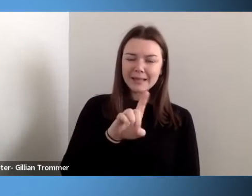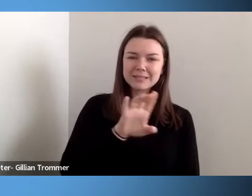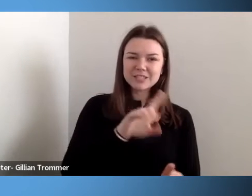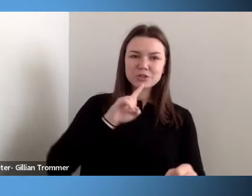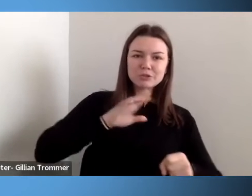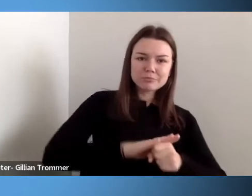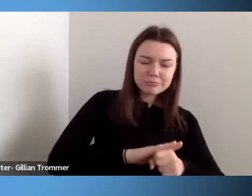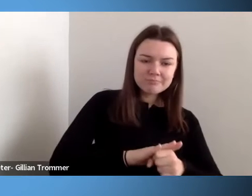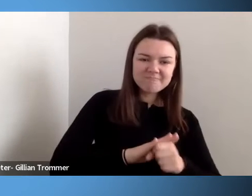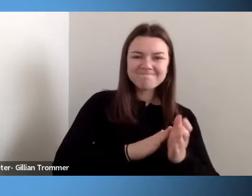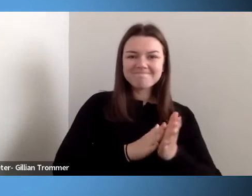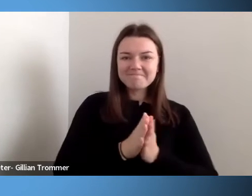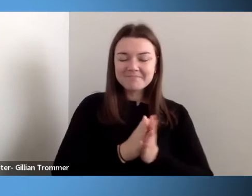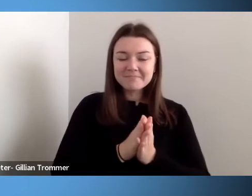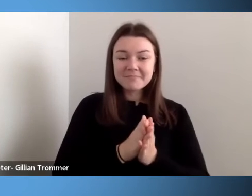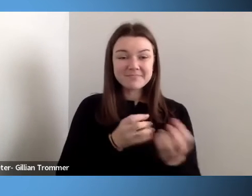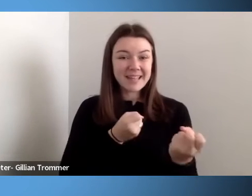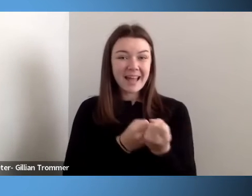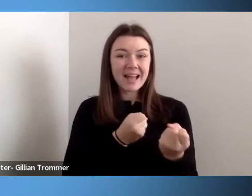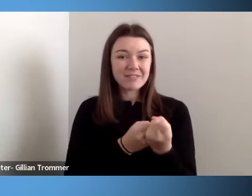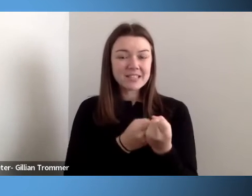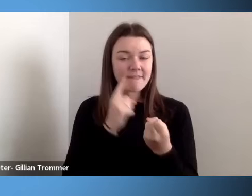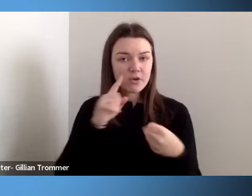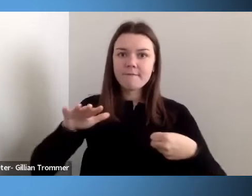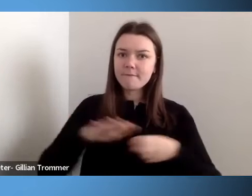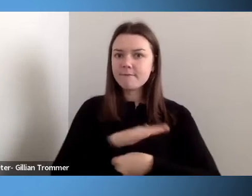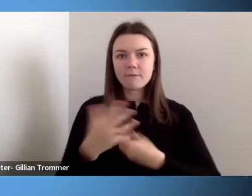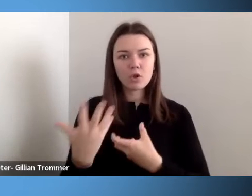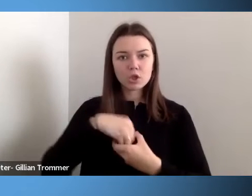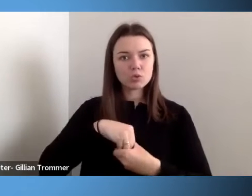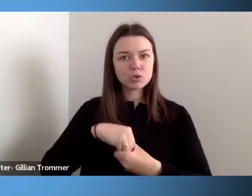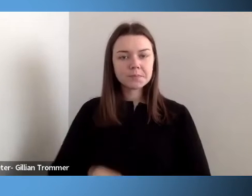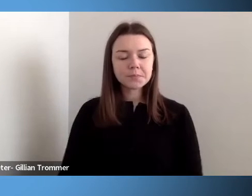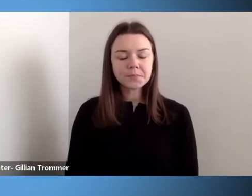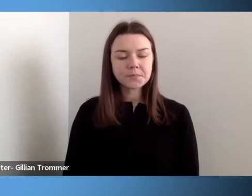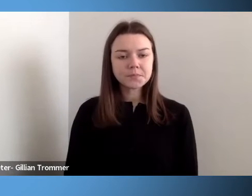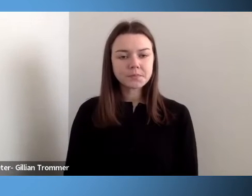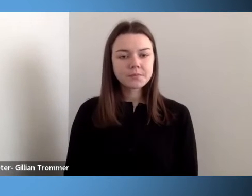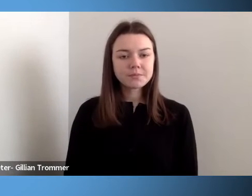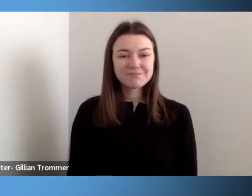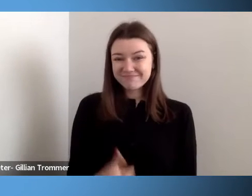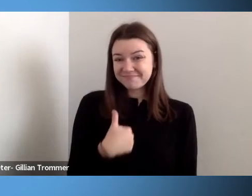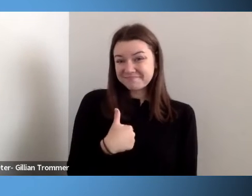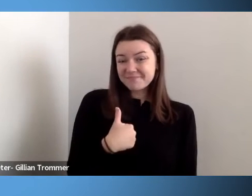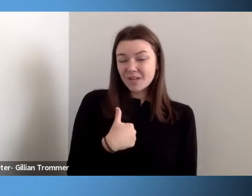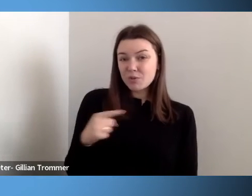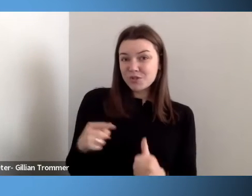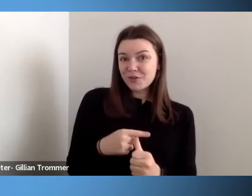for unfettered inclusion. I got to be the first Ed Roberts of Western Kentucky.